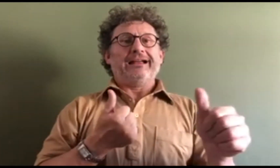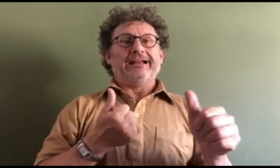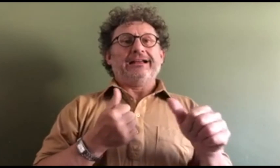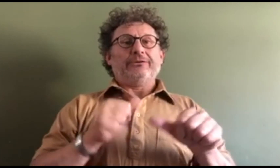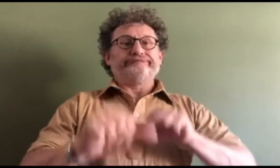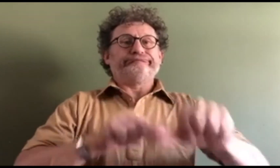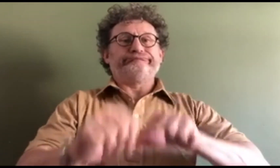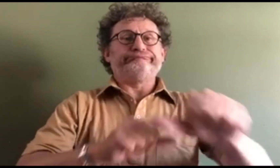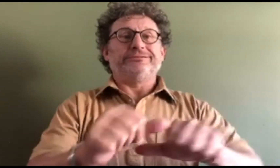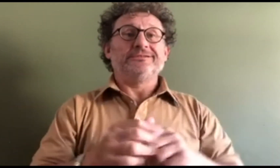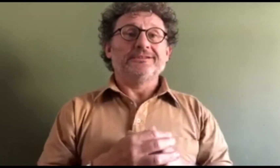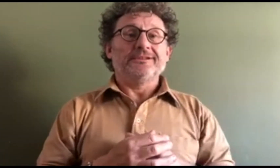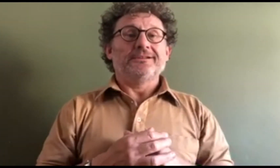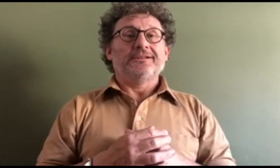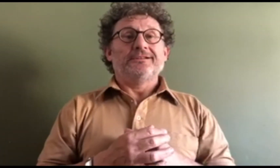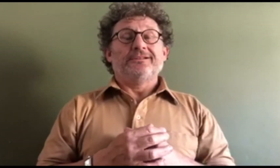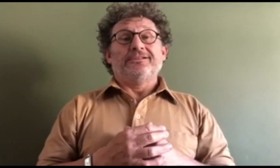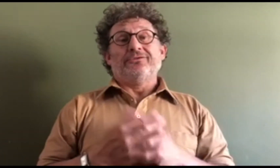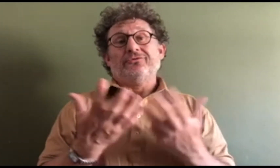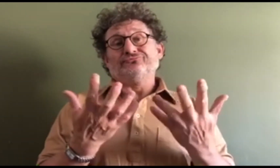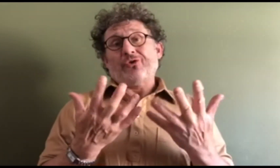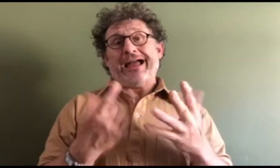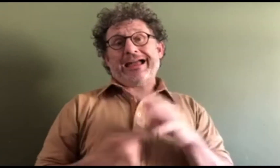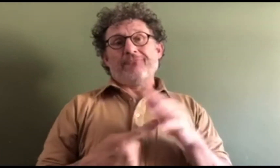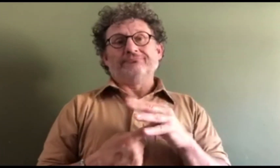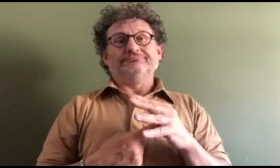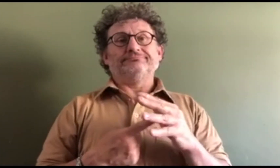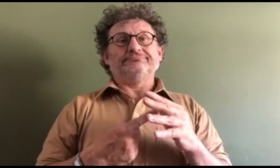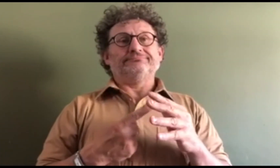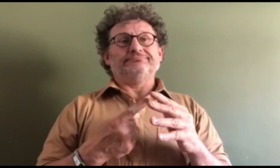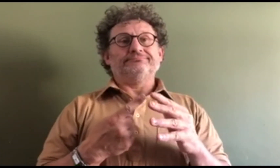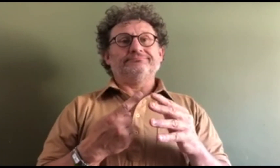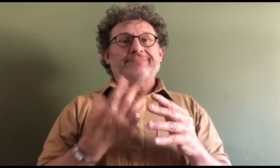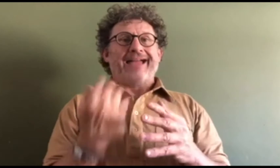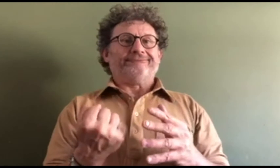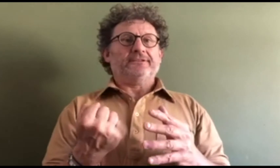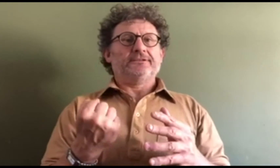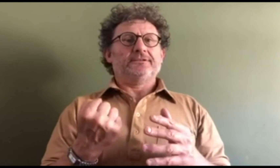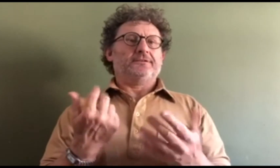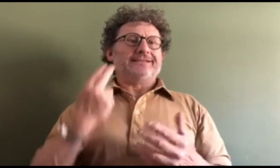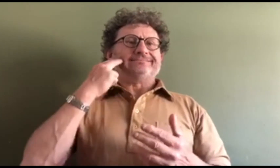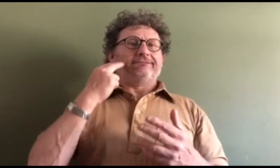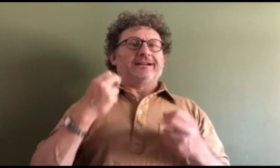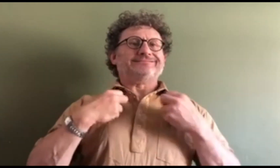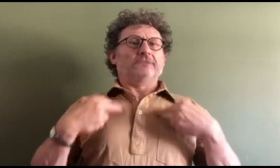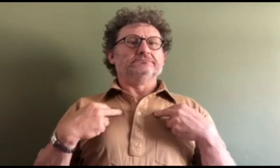a law firm and doing work with them. So this is going to be really key. You know, it's really key to